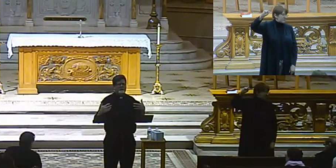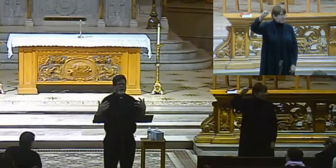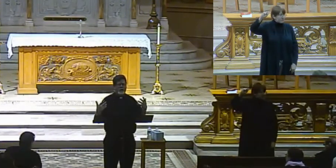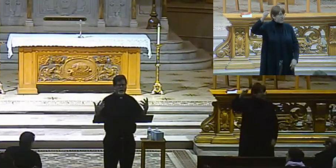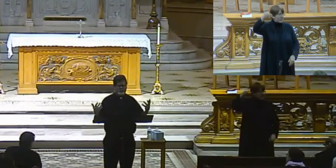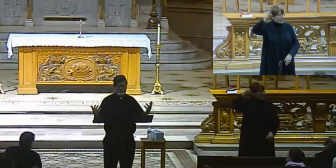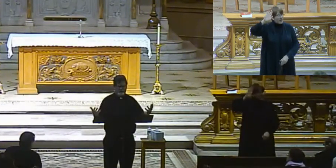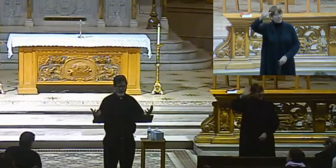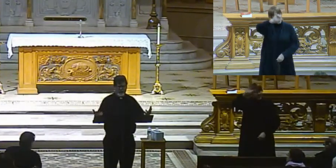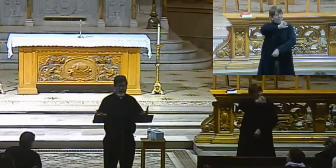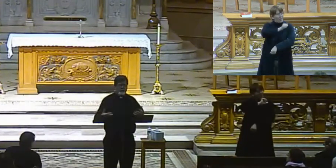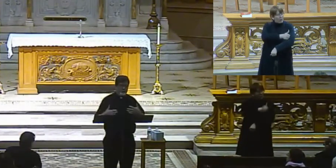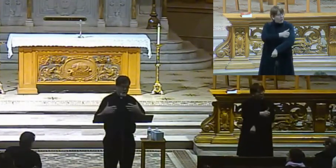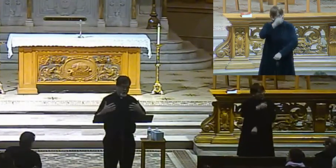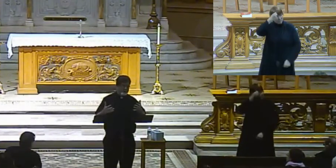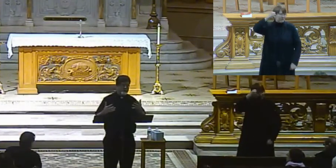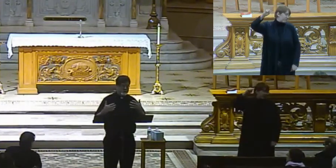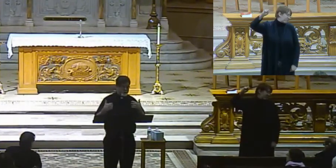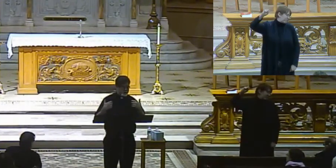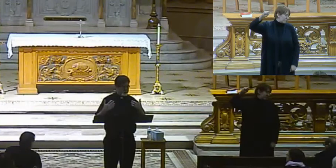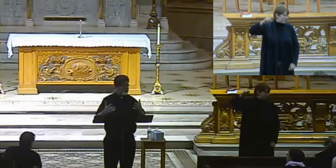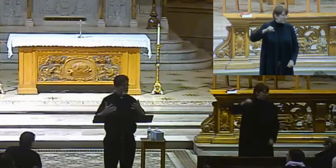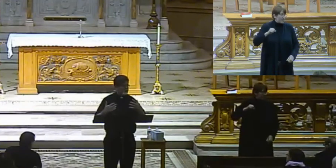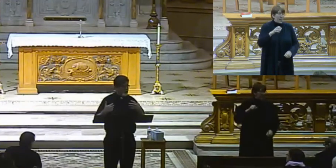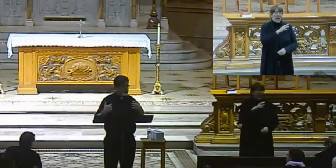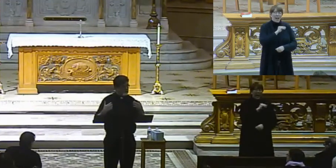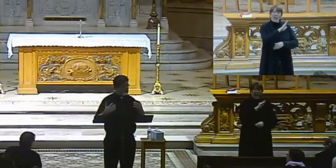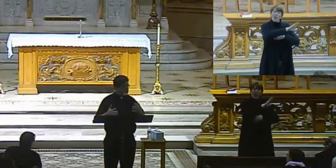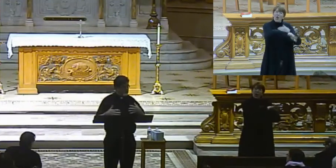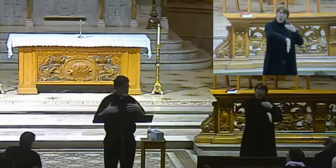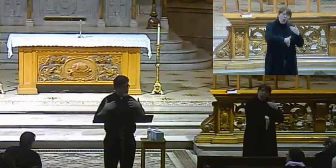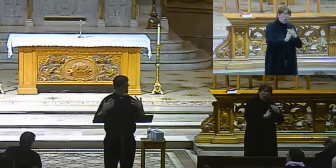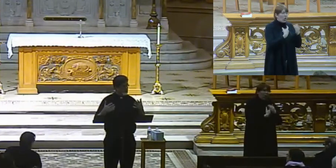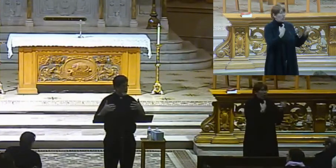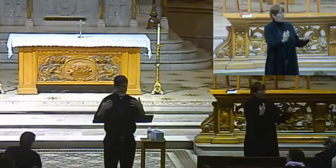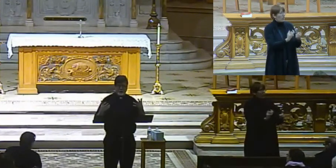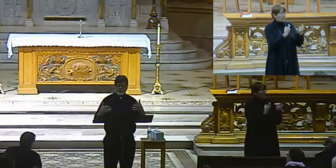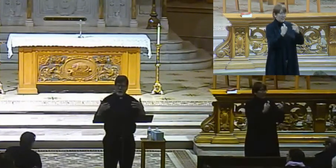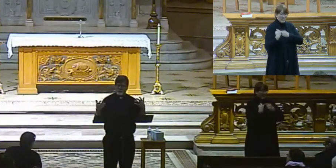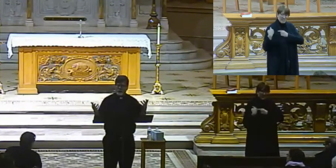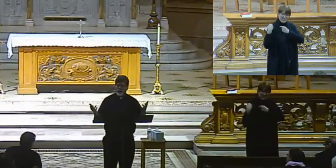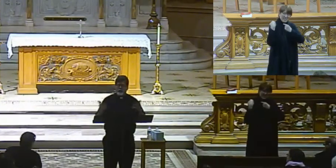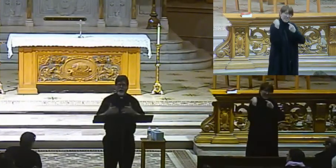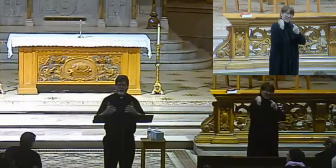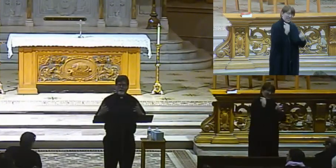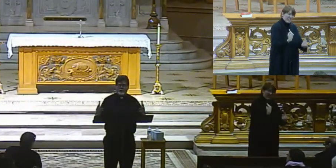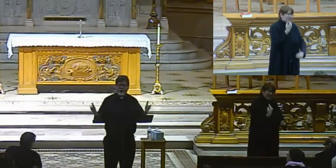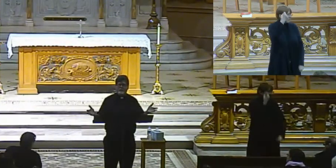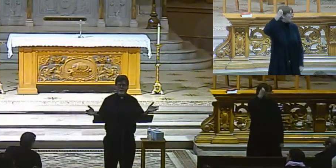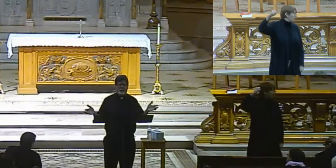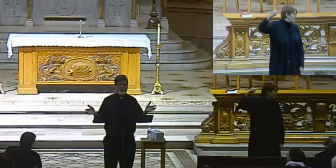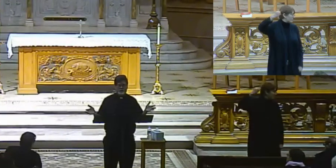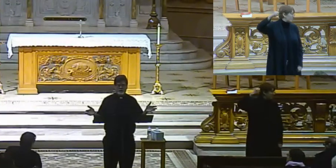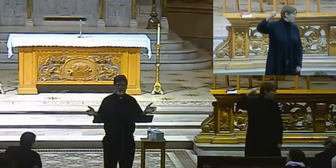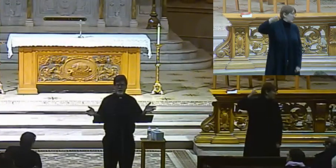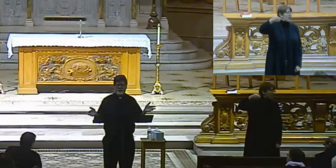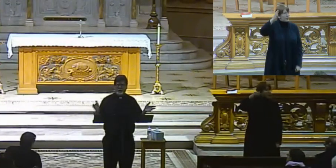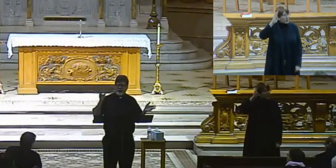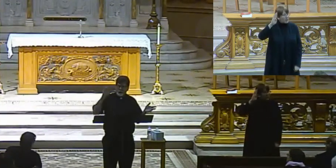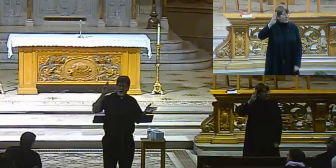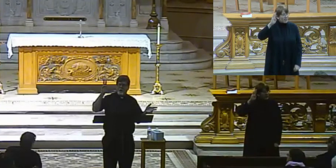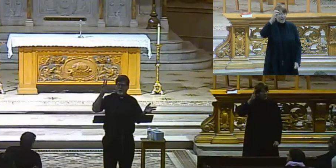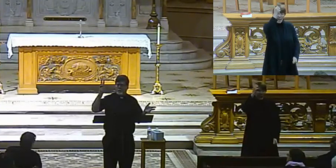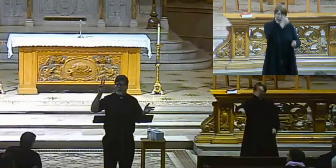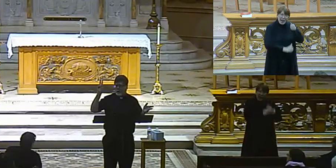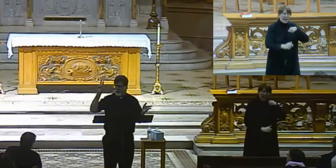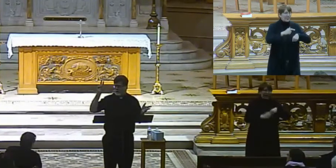of God, all right? And really, every sin, as we've talked about, is a rebellion against the authority of God. Every time you and I sin, we say,